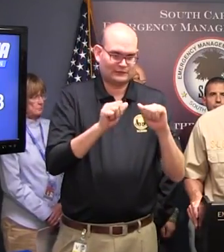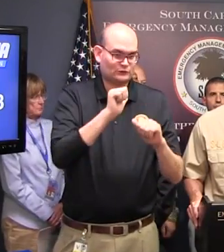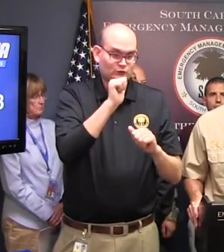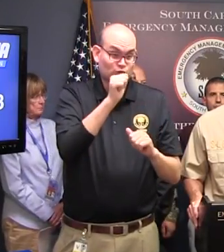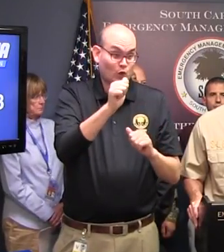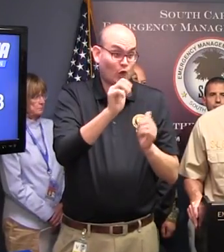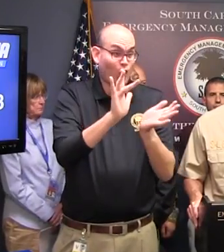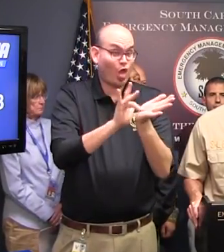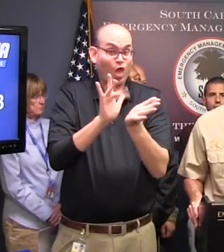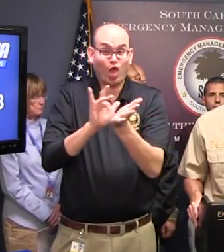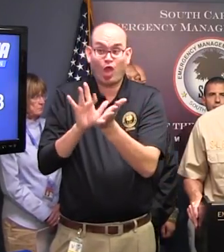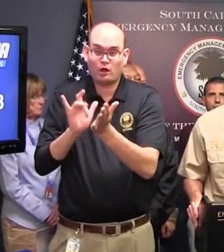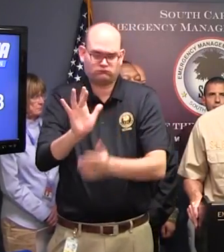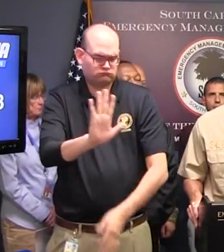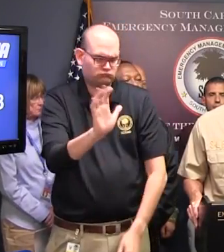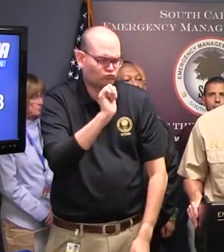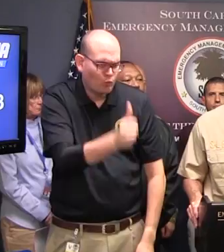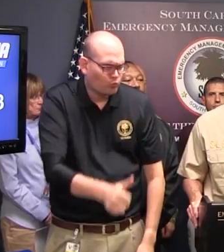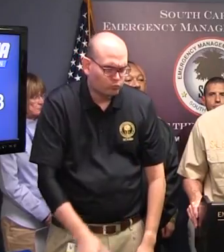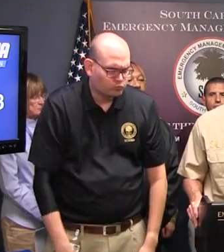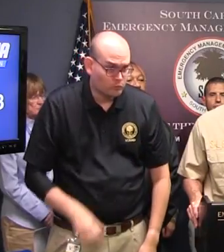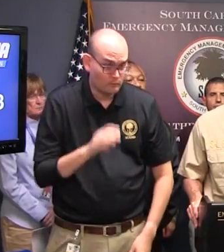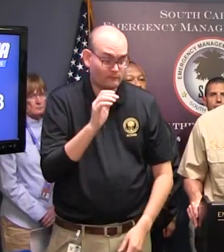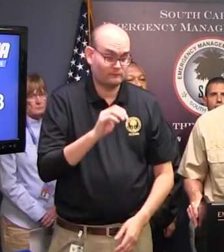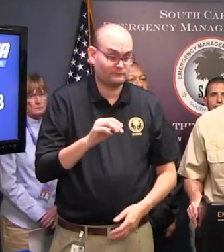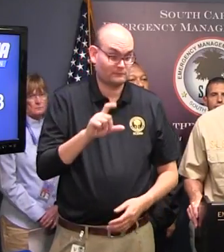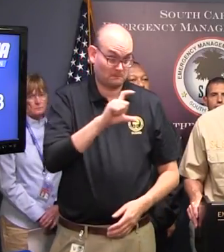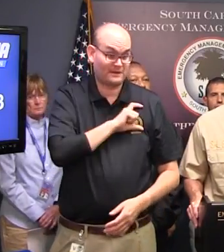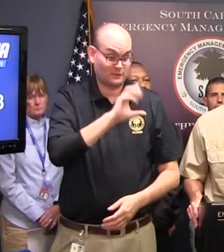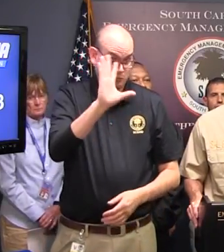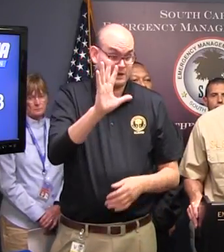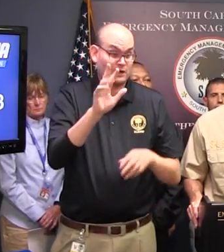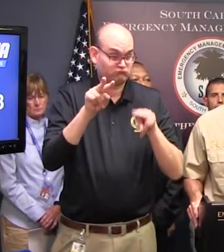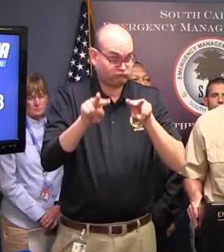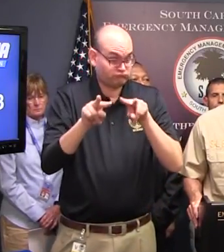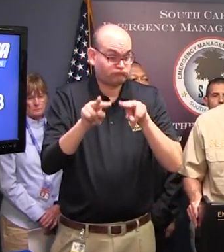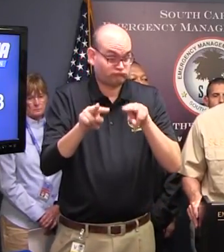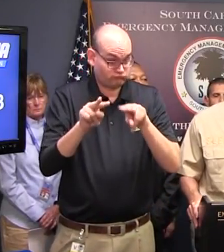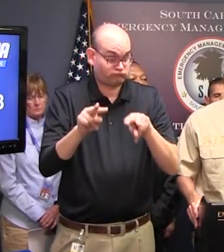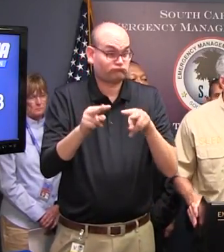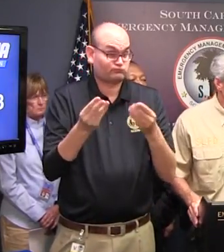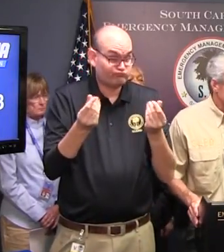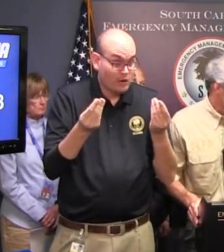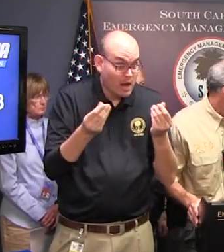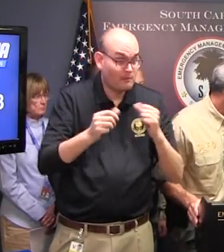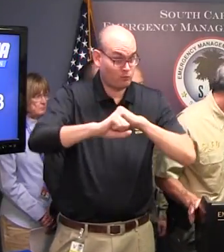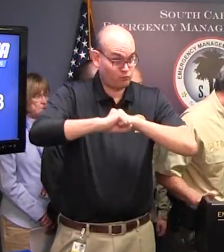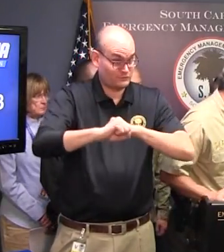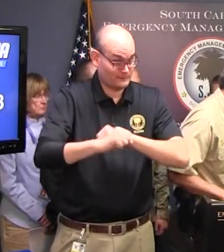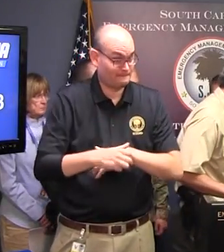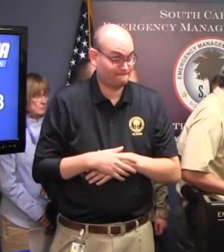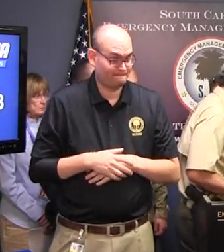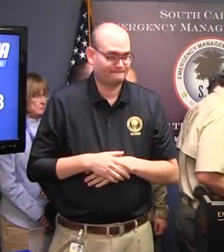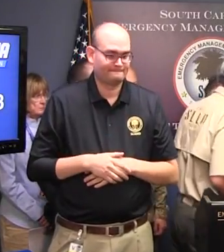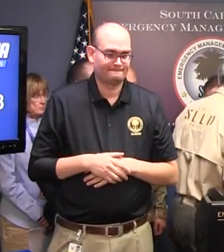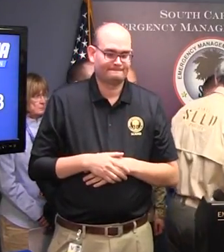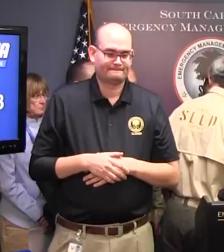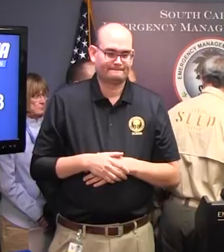there, and they will be keeping an eye on your property and security of those areas. Thank you. Thank you, Chief.